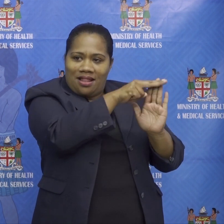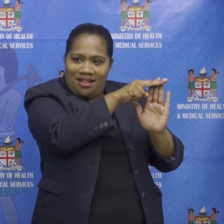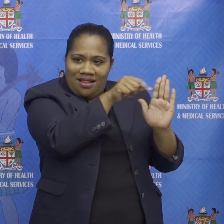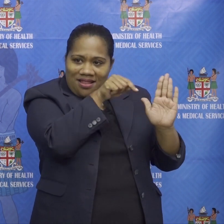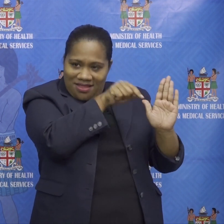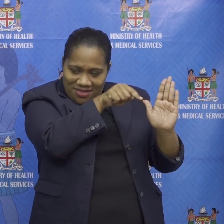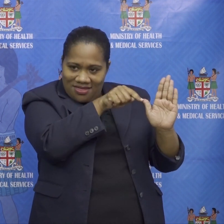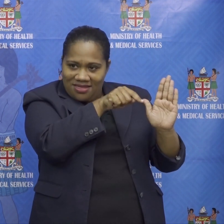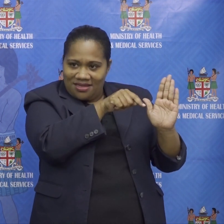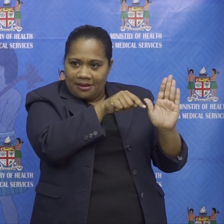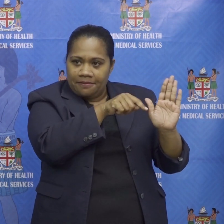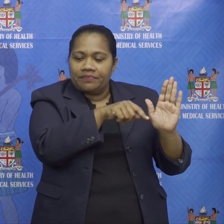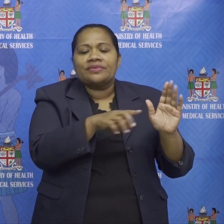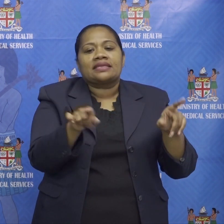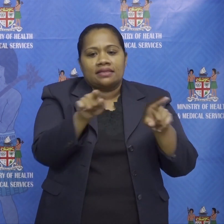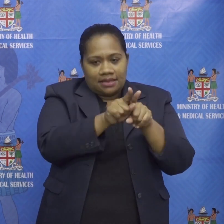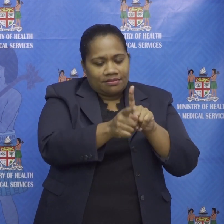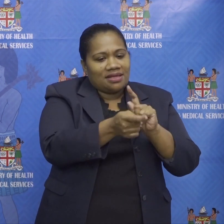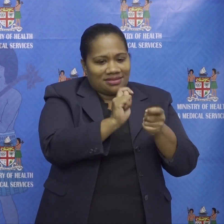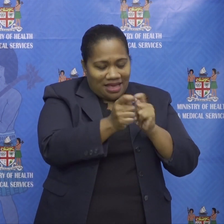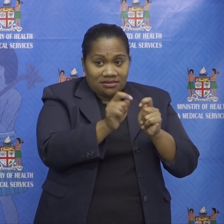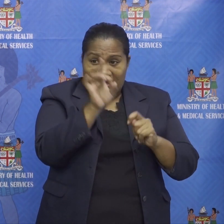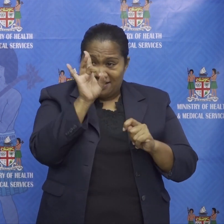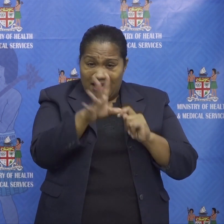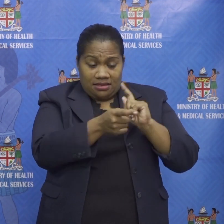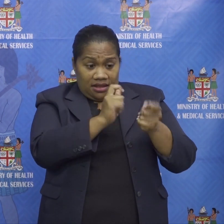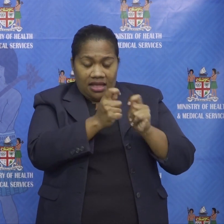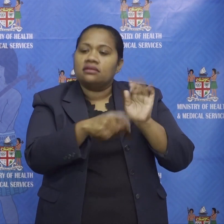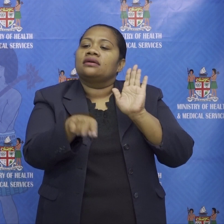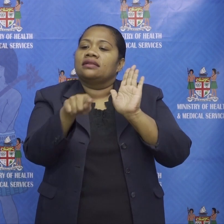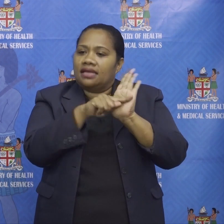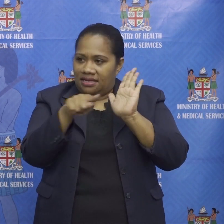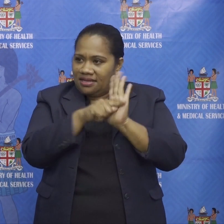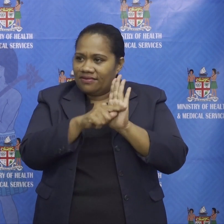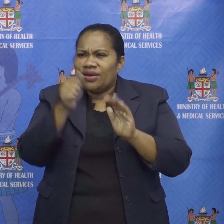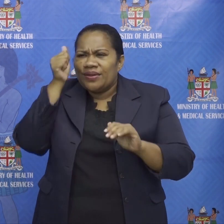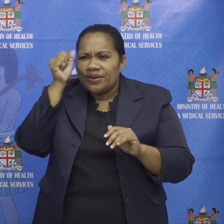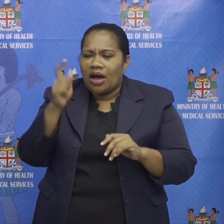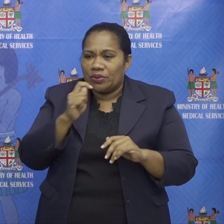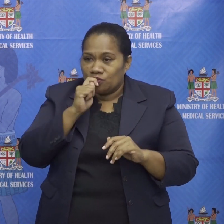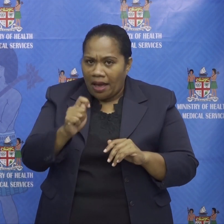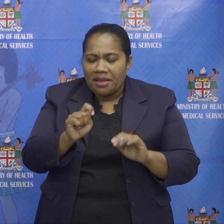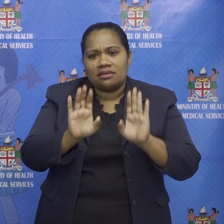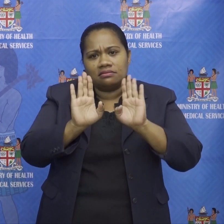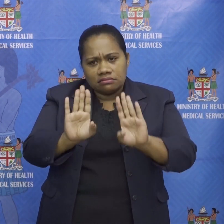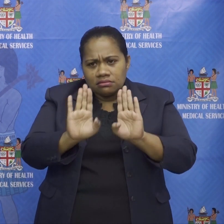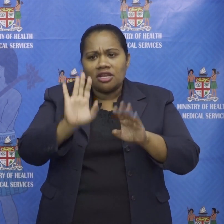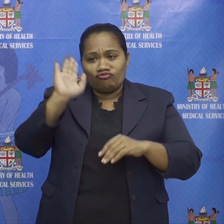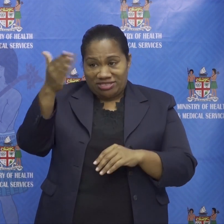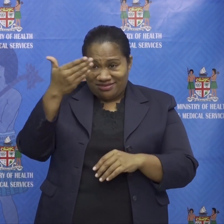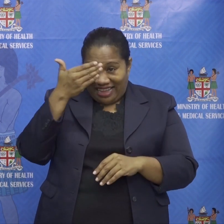he also tested negative on the 10th and you know when you swab you on the 10th then you wait again for the results